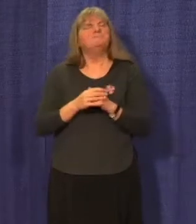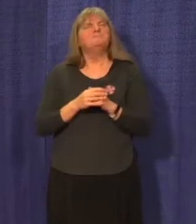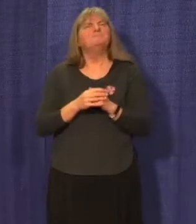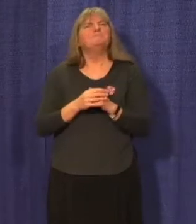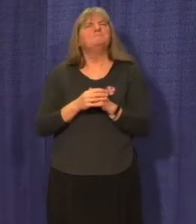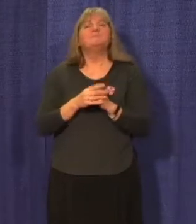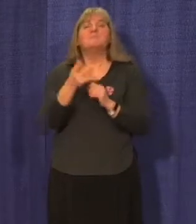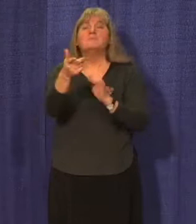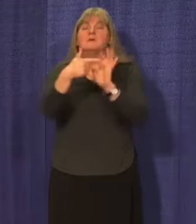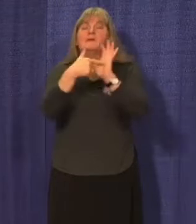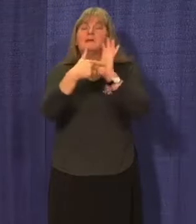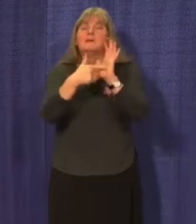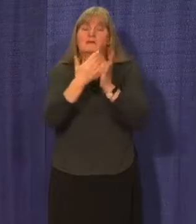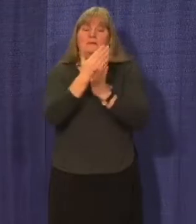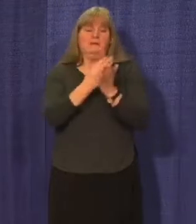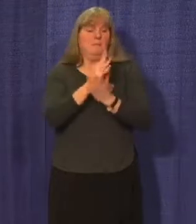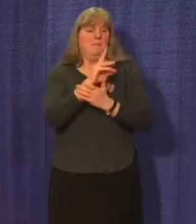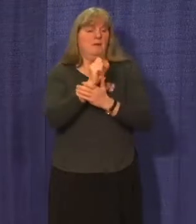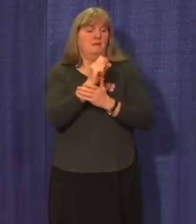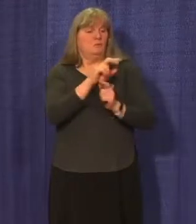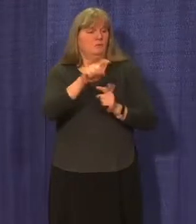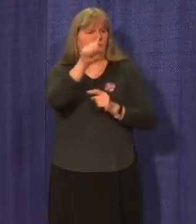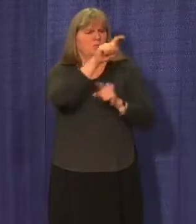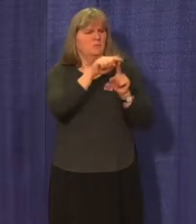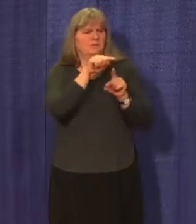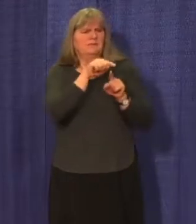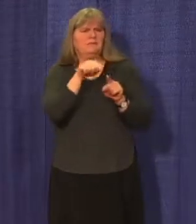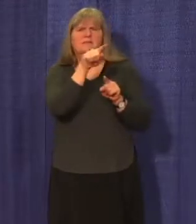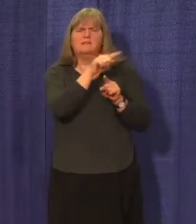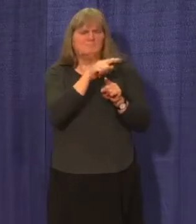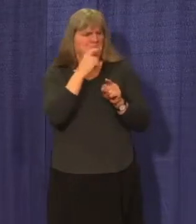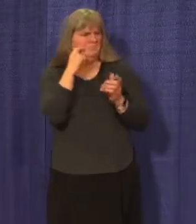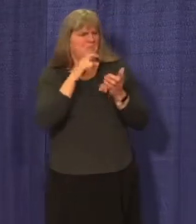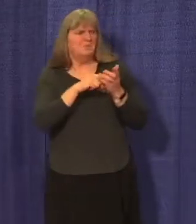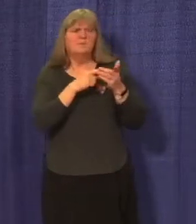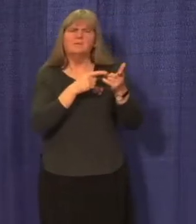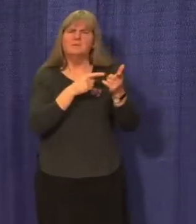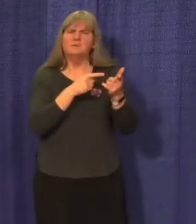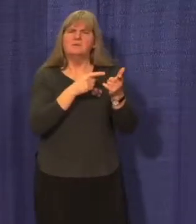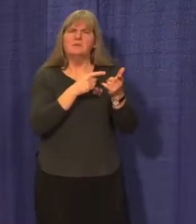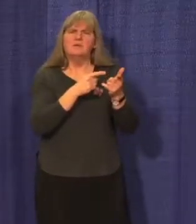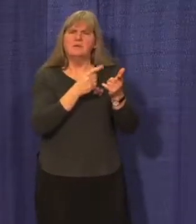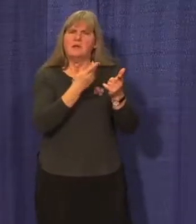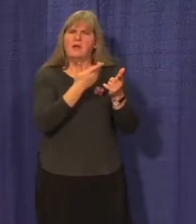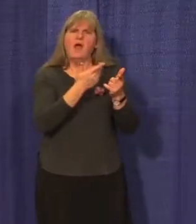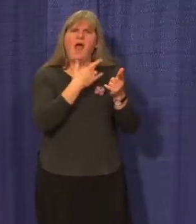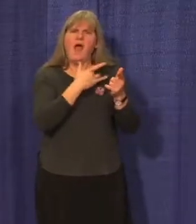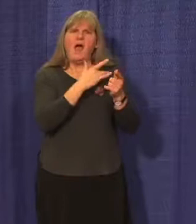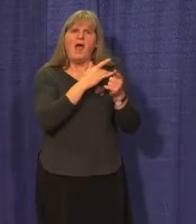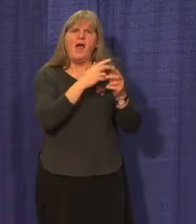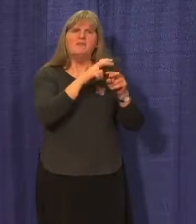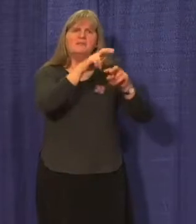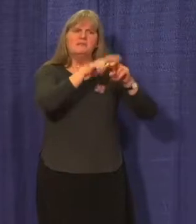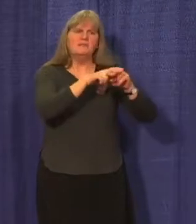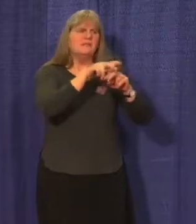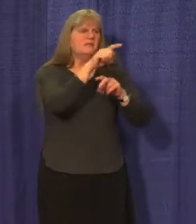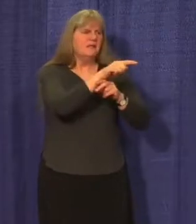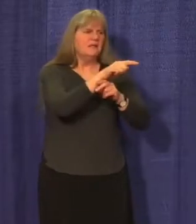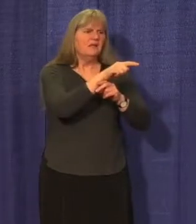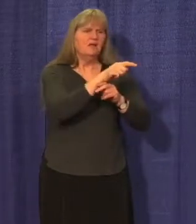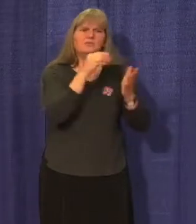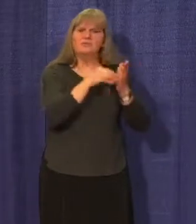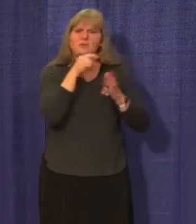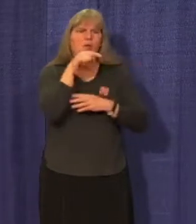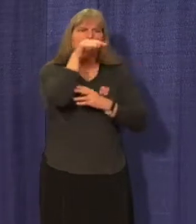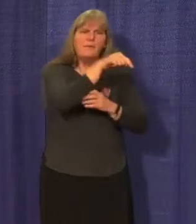For example, there are some bus routes where we observed that assigned eligible students are not riding the